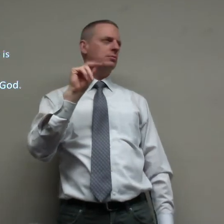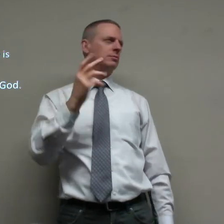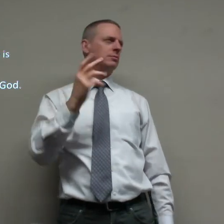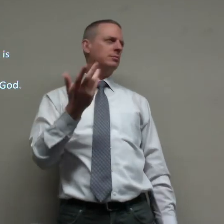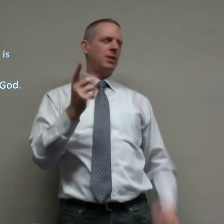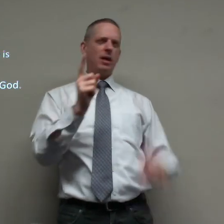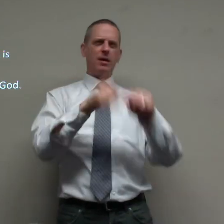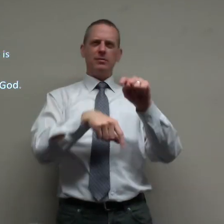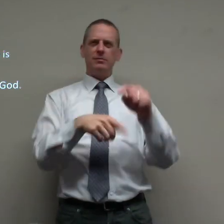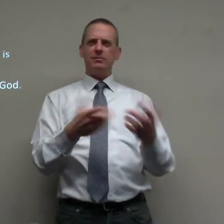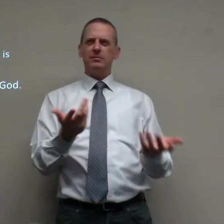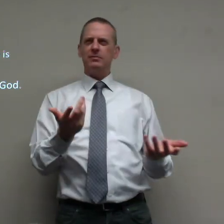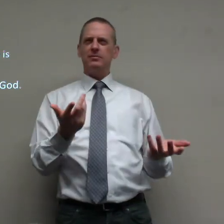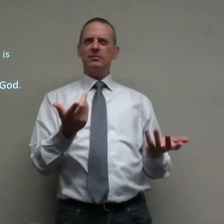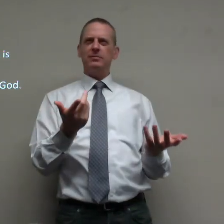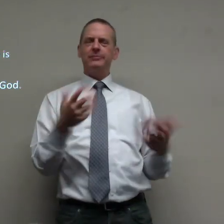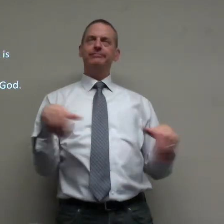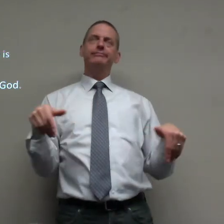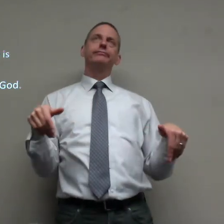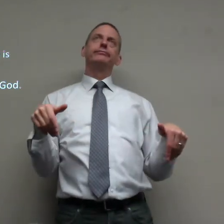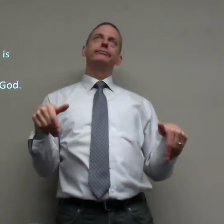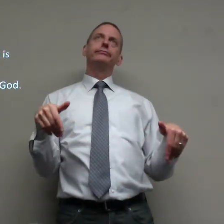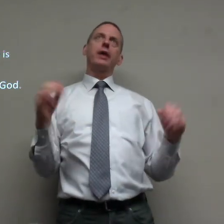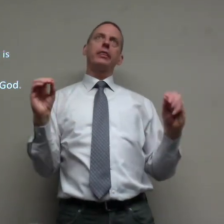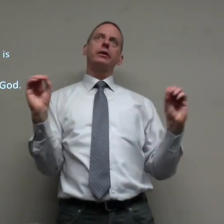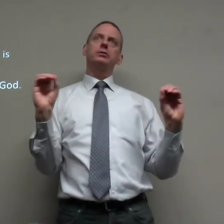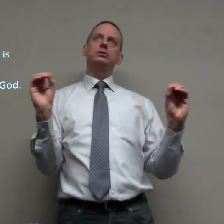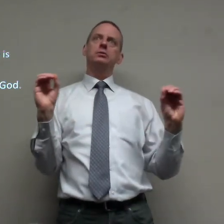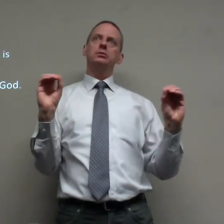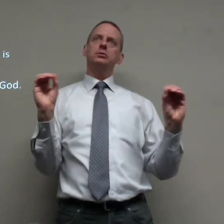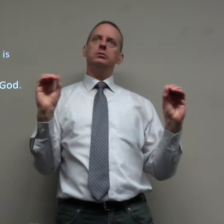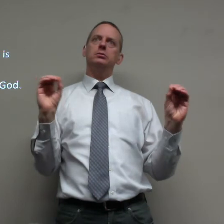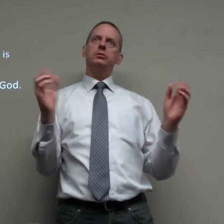no we can't there's nothing